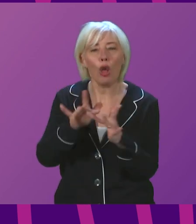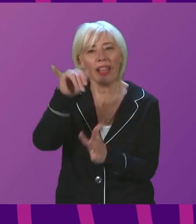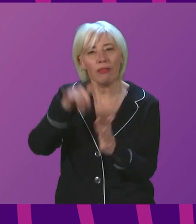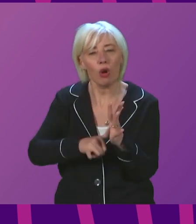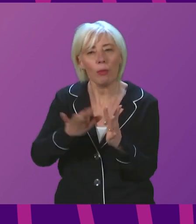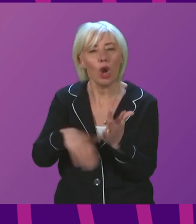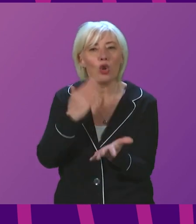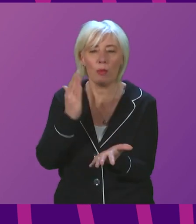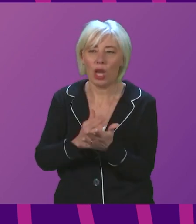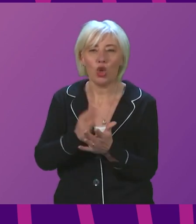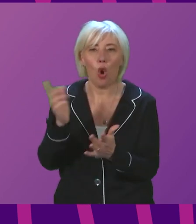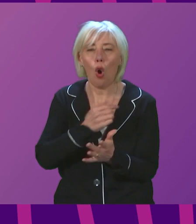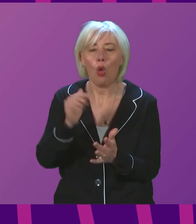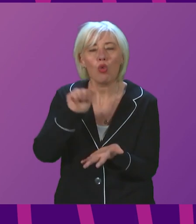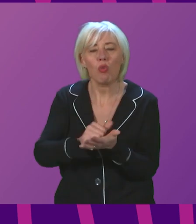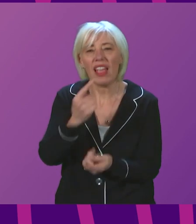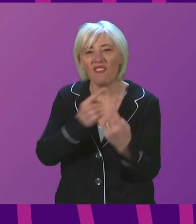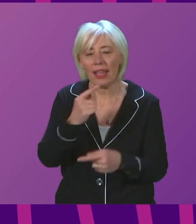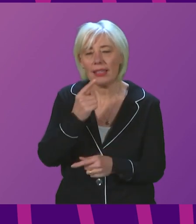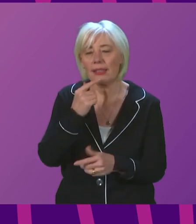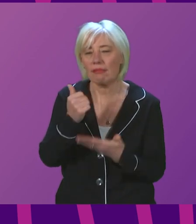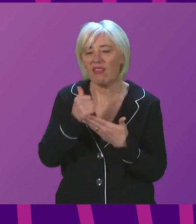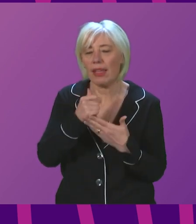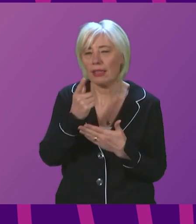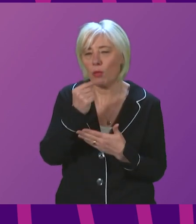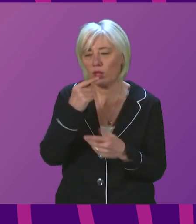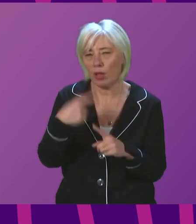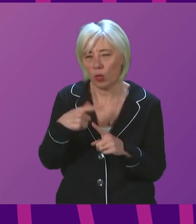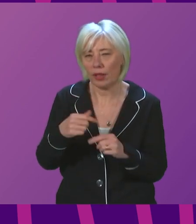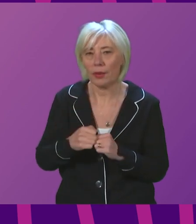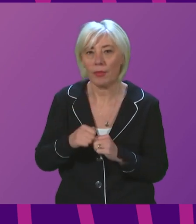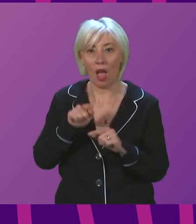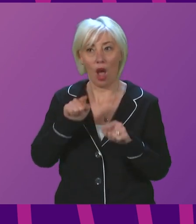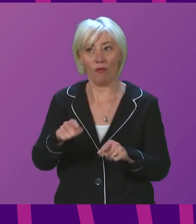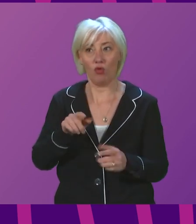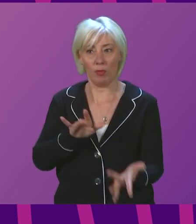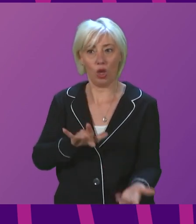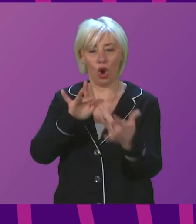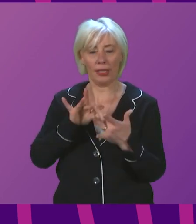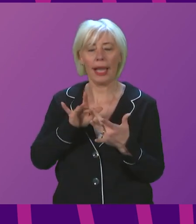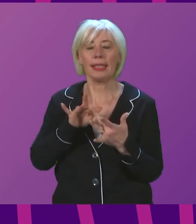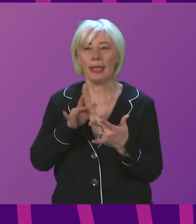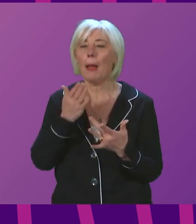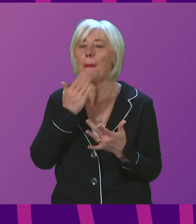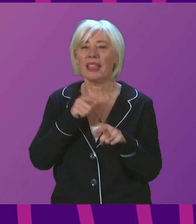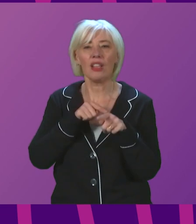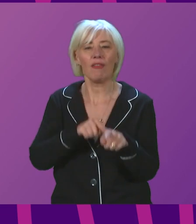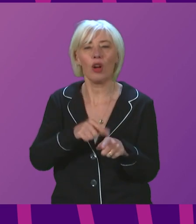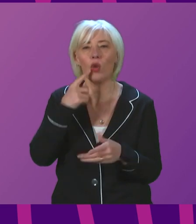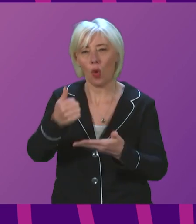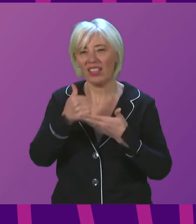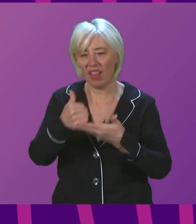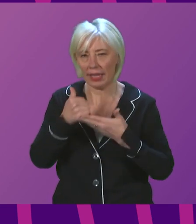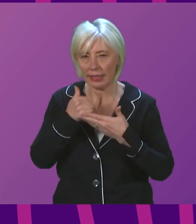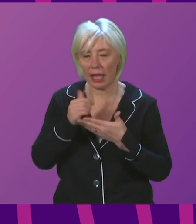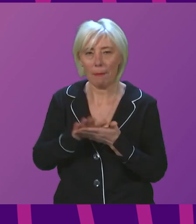the right advice as quickly as possible. And if you are the contact of someone who tests positive, please follow Test and Protect advice. This will help slow